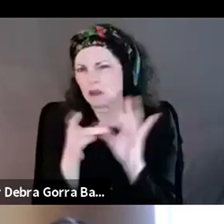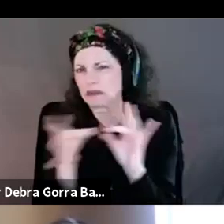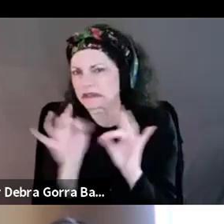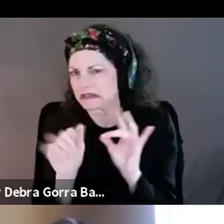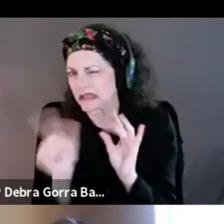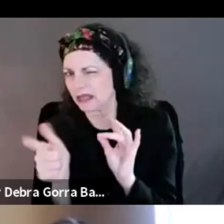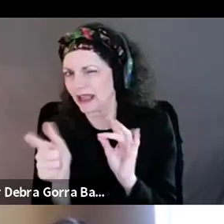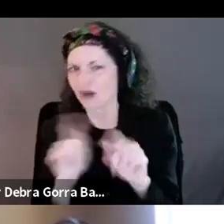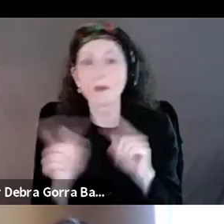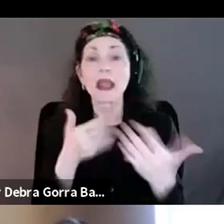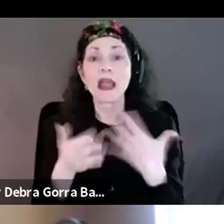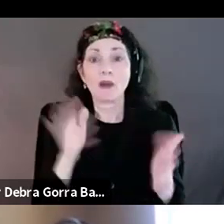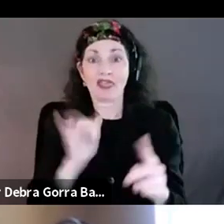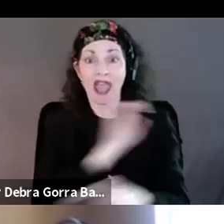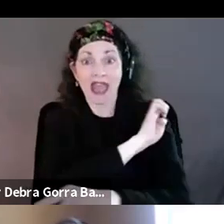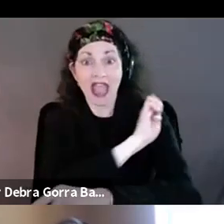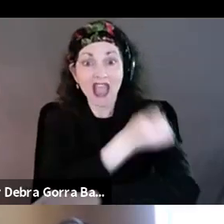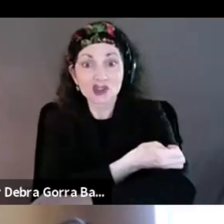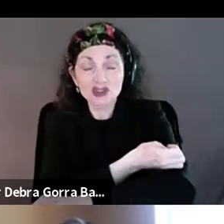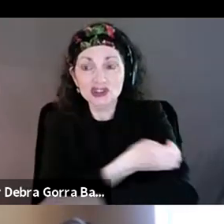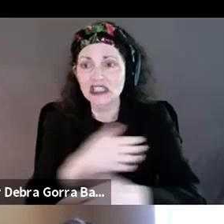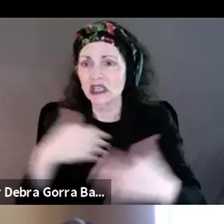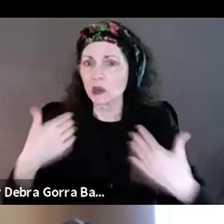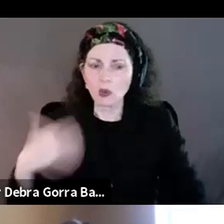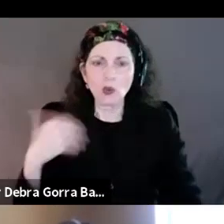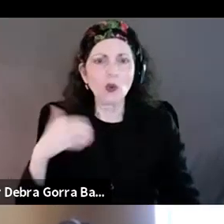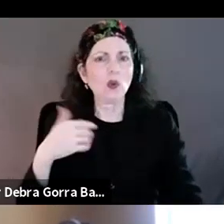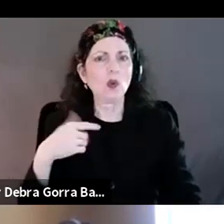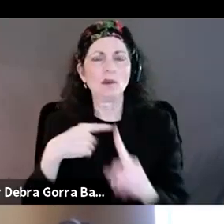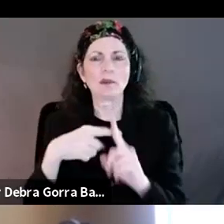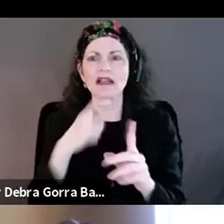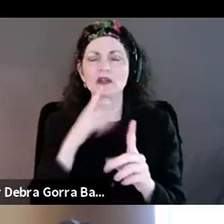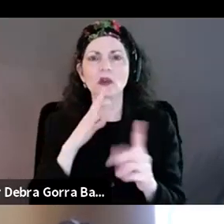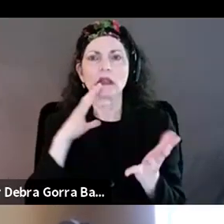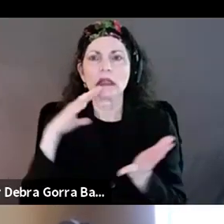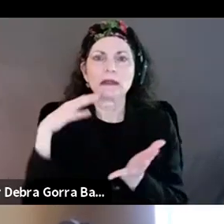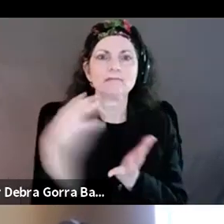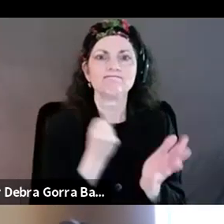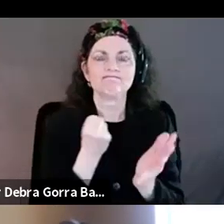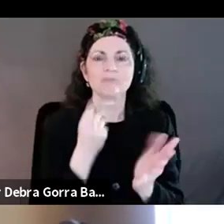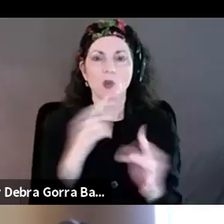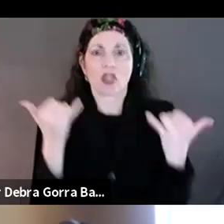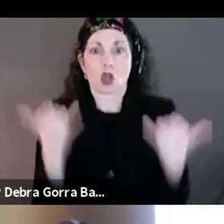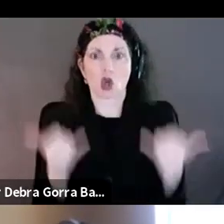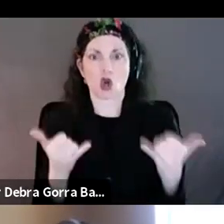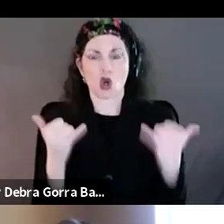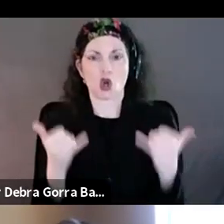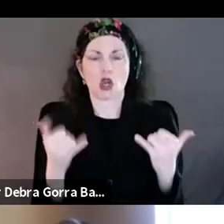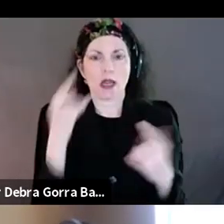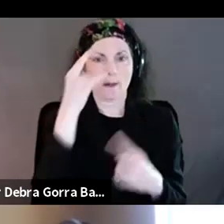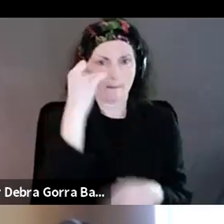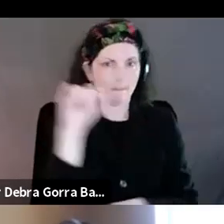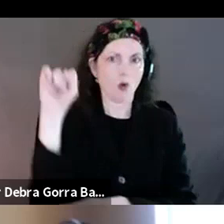but it was just that energy, but also, it really taps in to the current movement. And the current